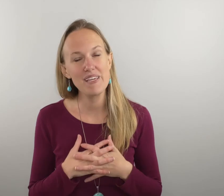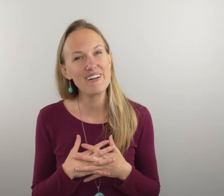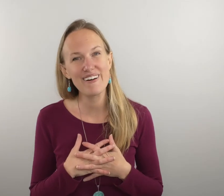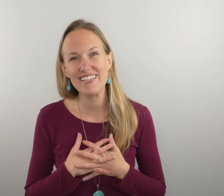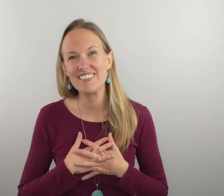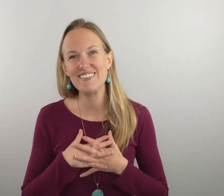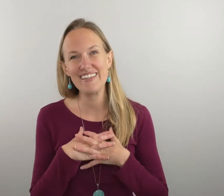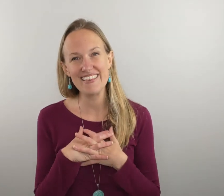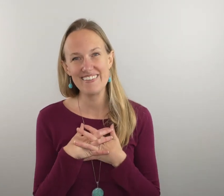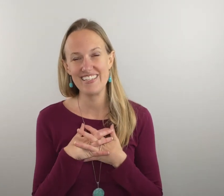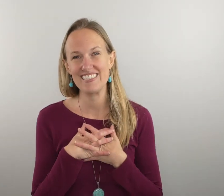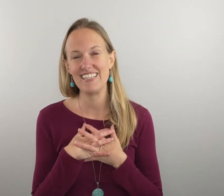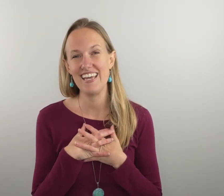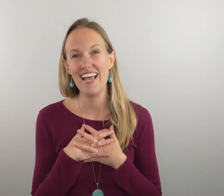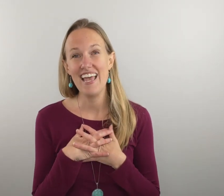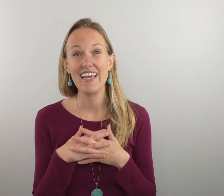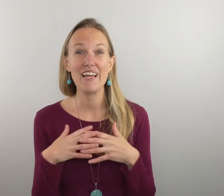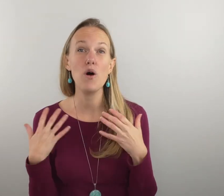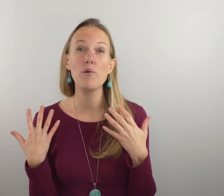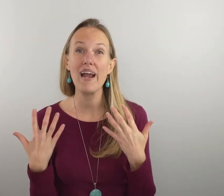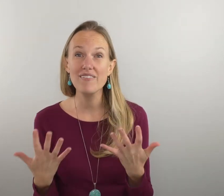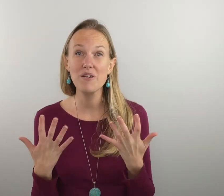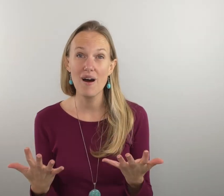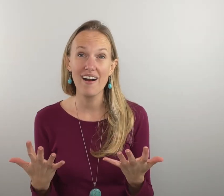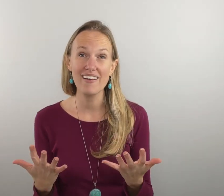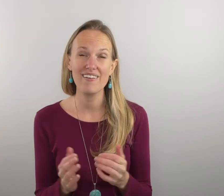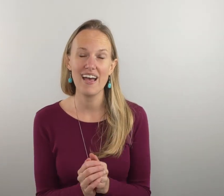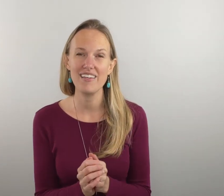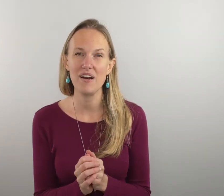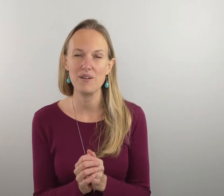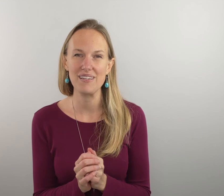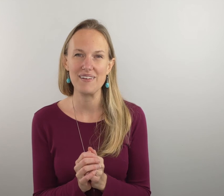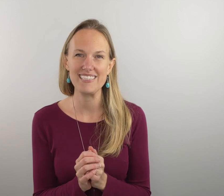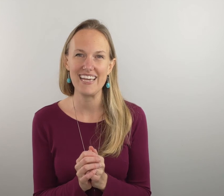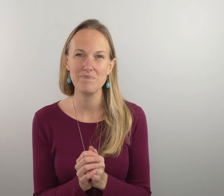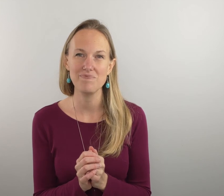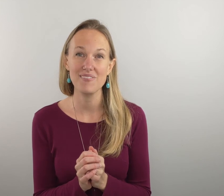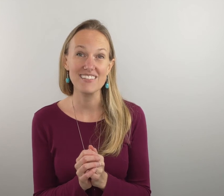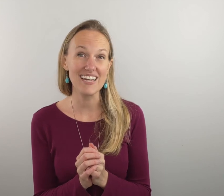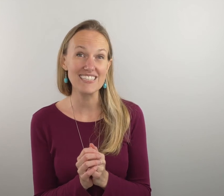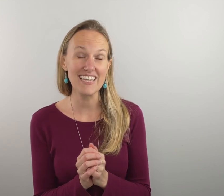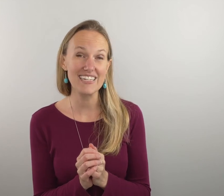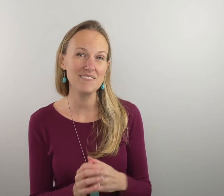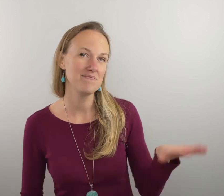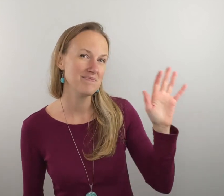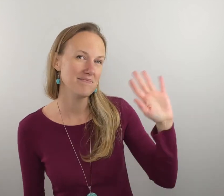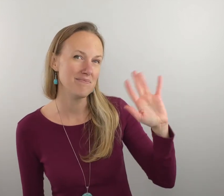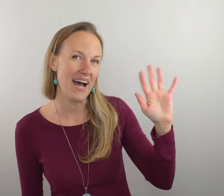encouraged you'll get there eventually and i hope wherever you are you're having a really great day i'll talk to you later bye